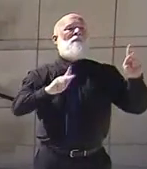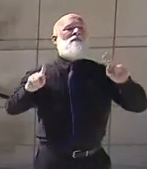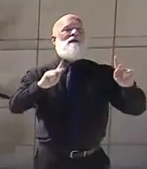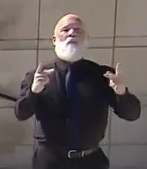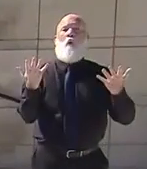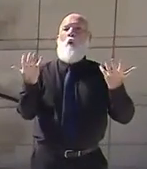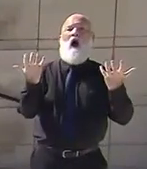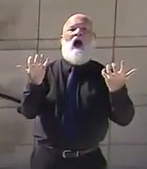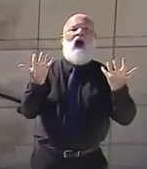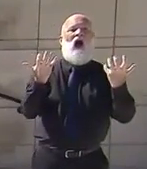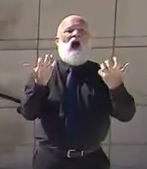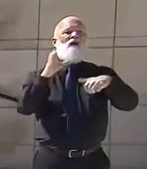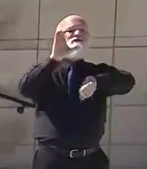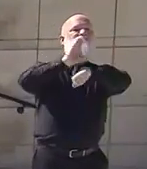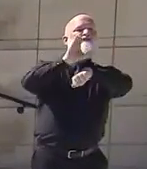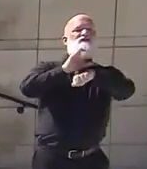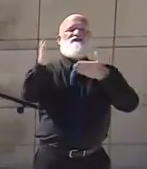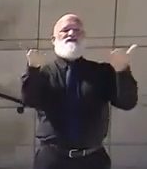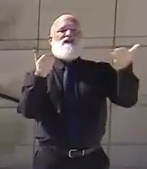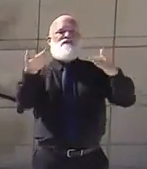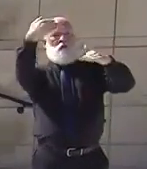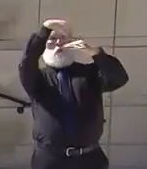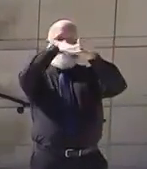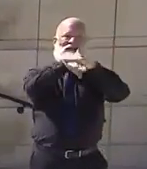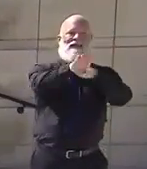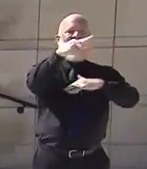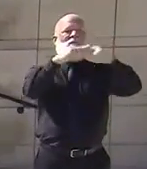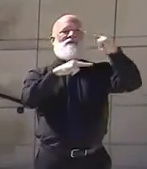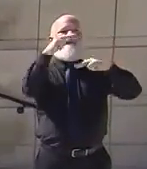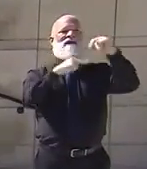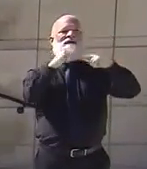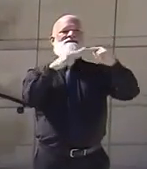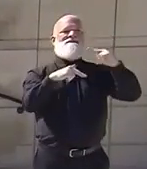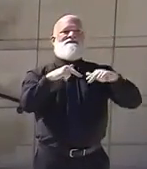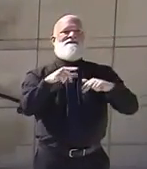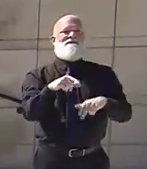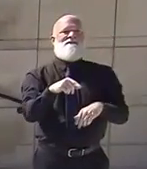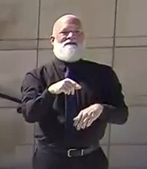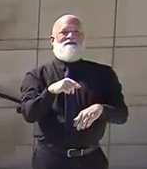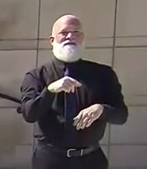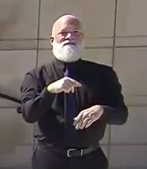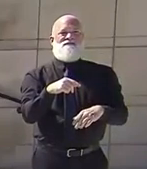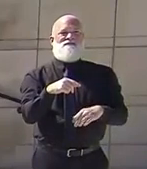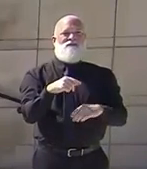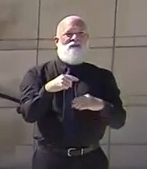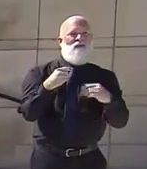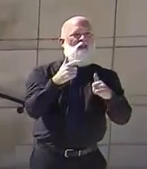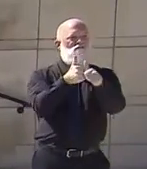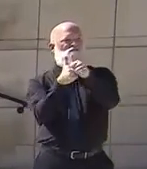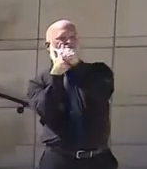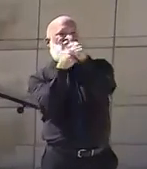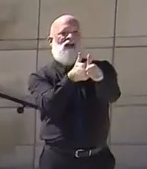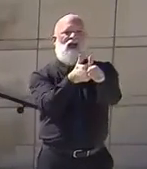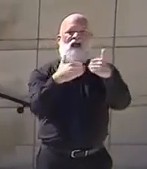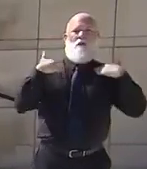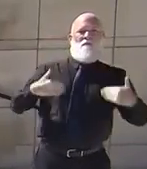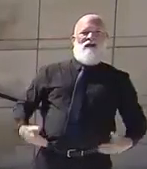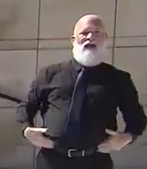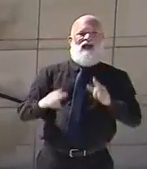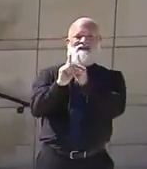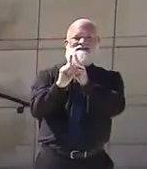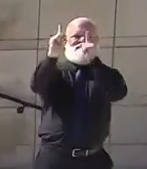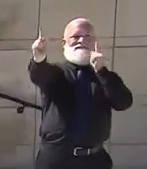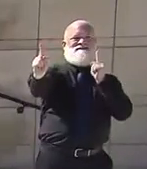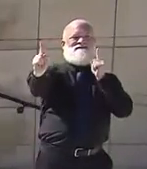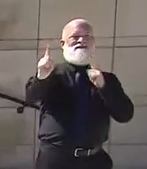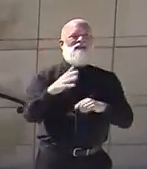just make sure you are following the advice and the guidelines. And I have spoken to many who are already implementing those